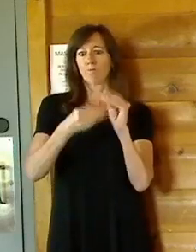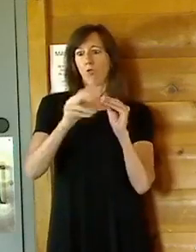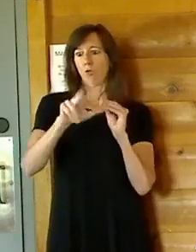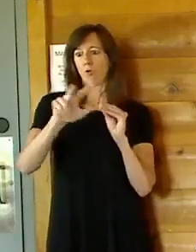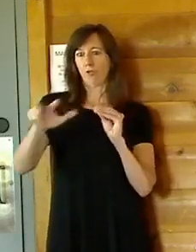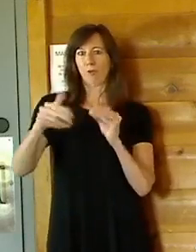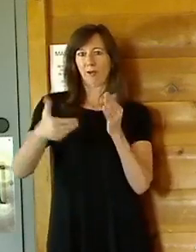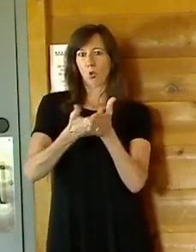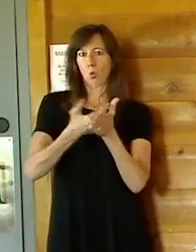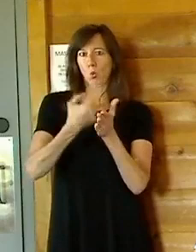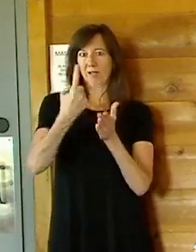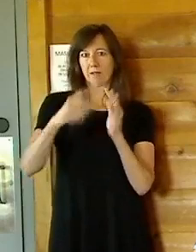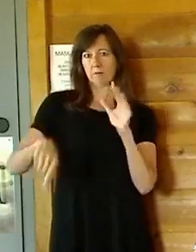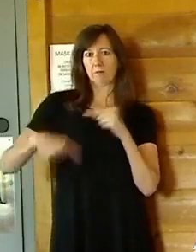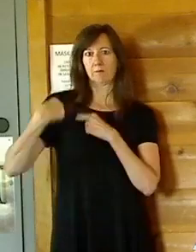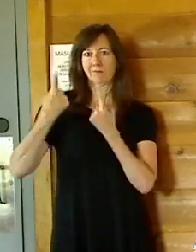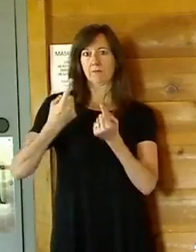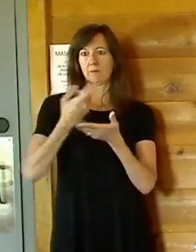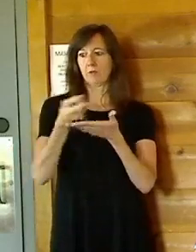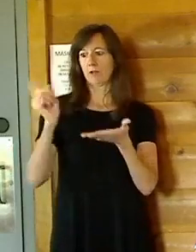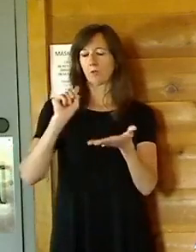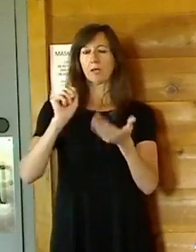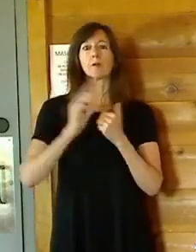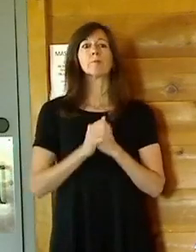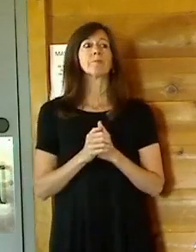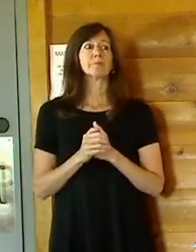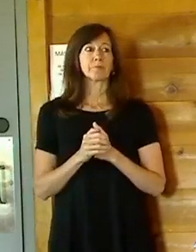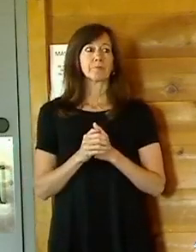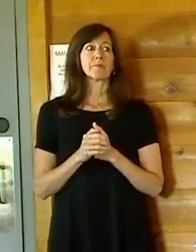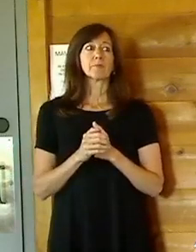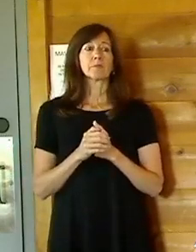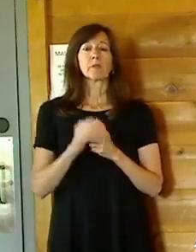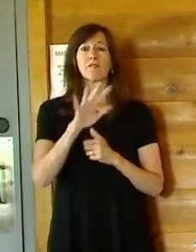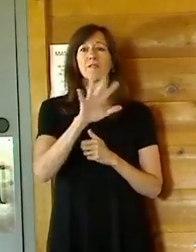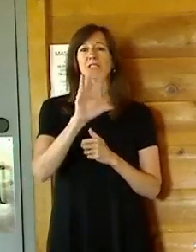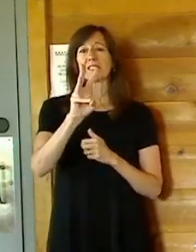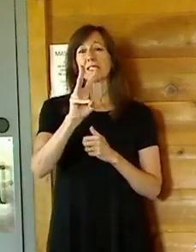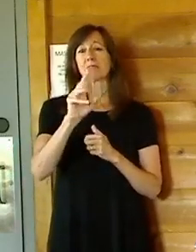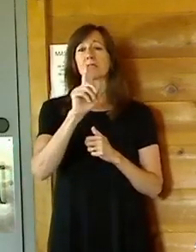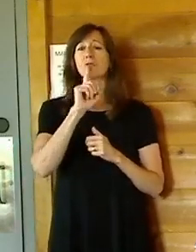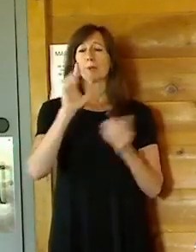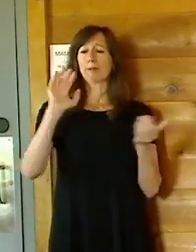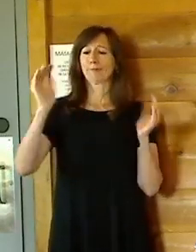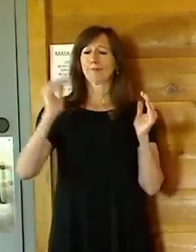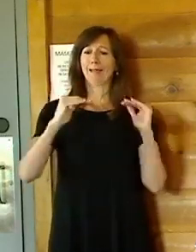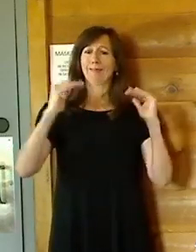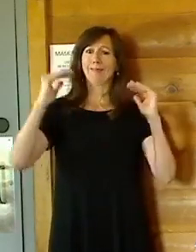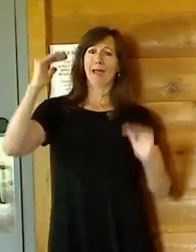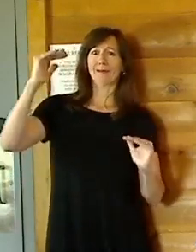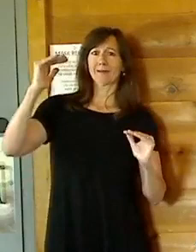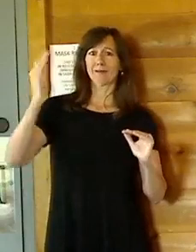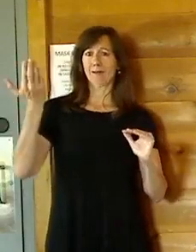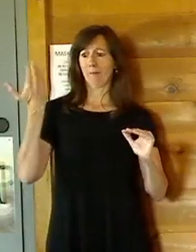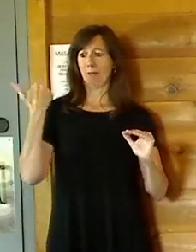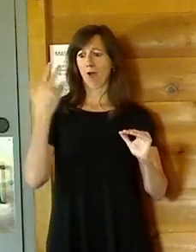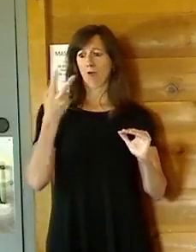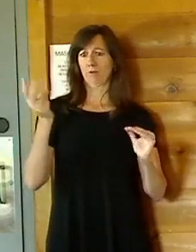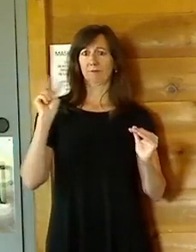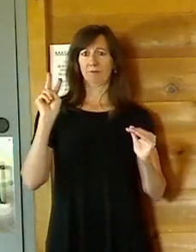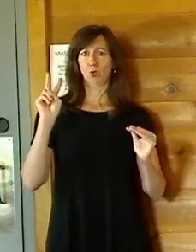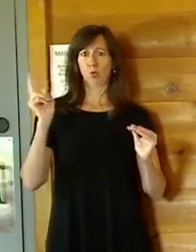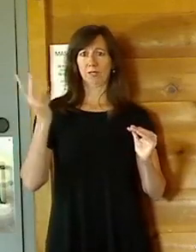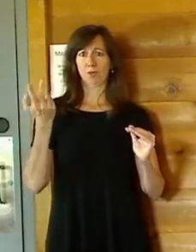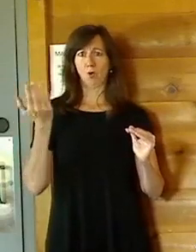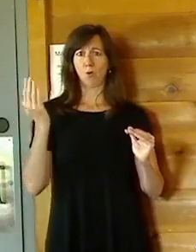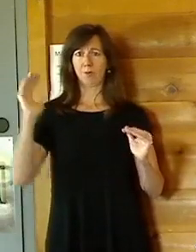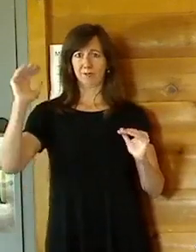ago. 56 current active cases is 20 cases less than when got together two weeks ago. We have